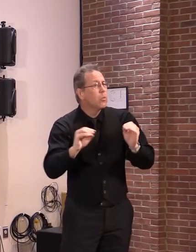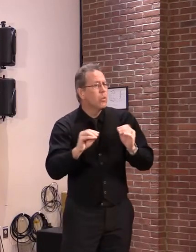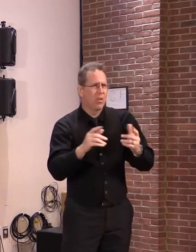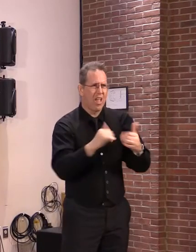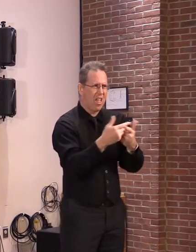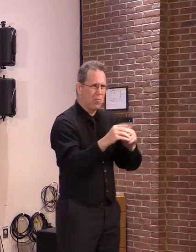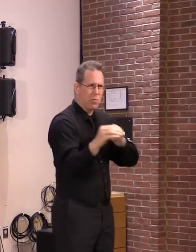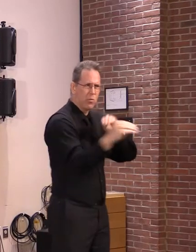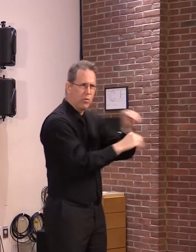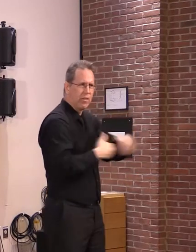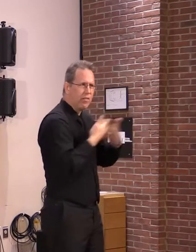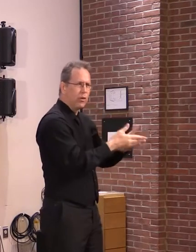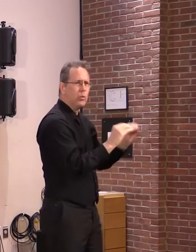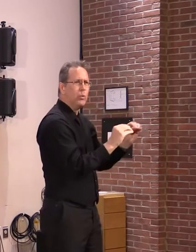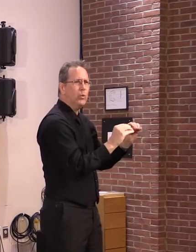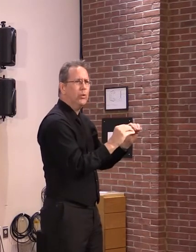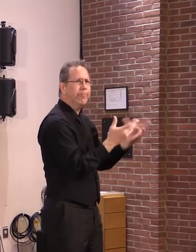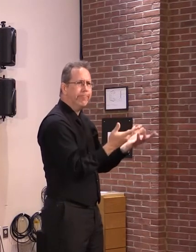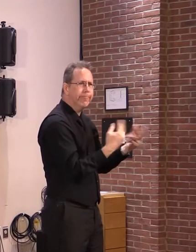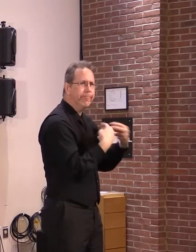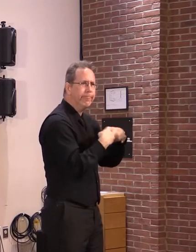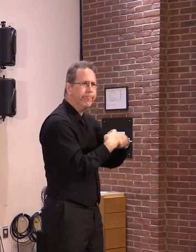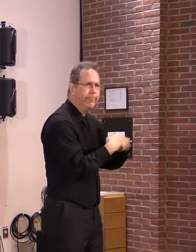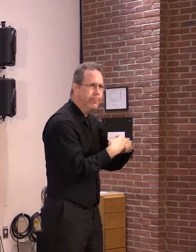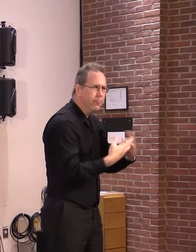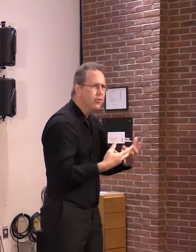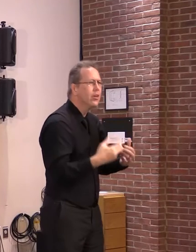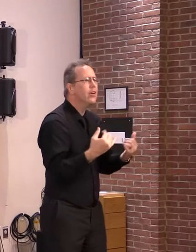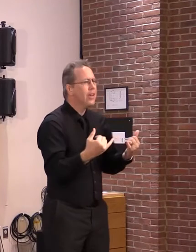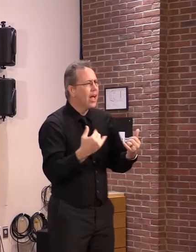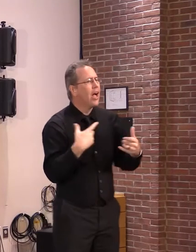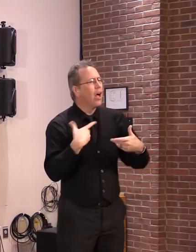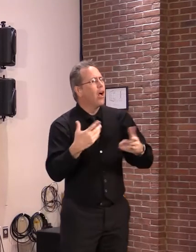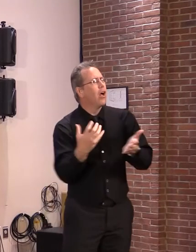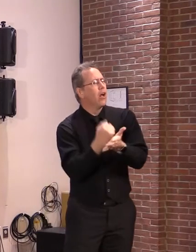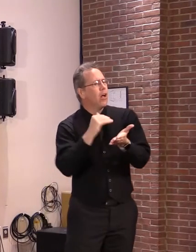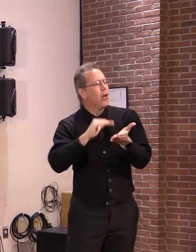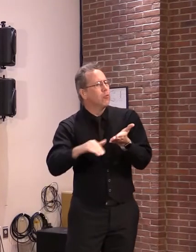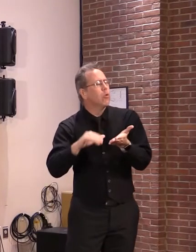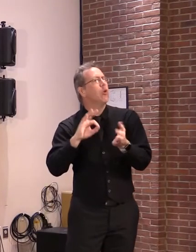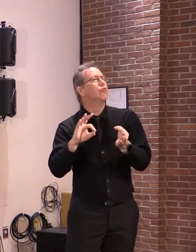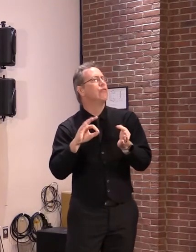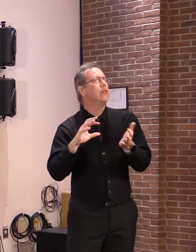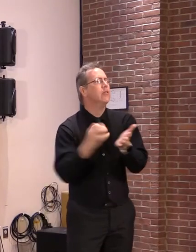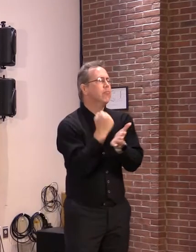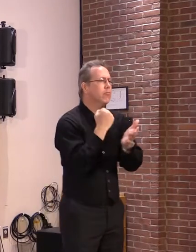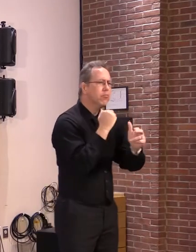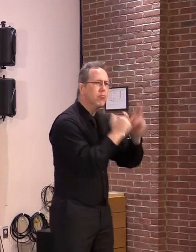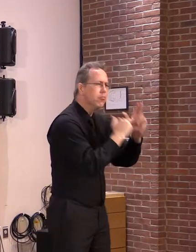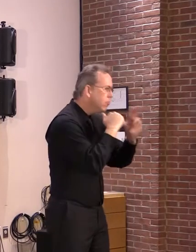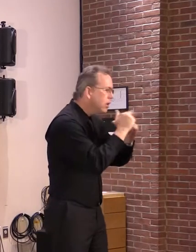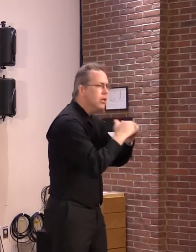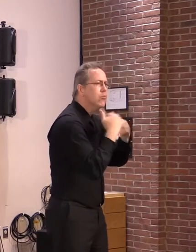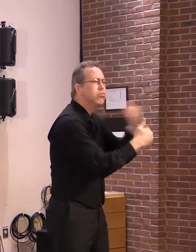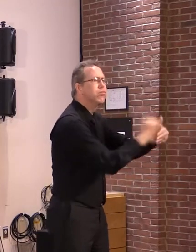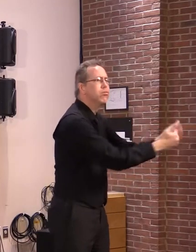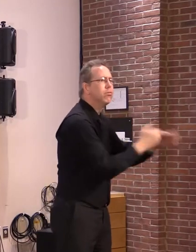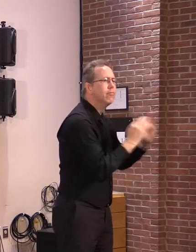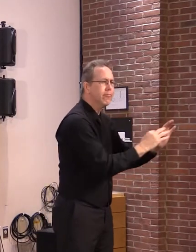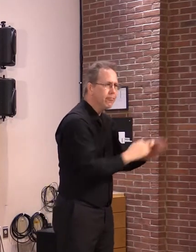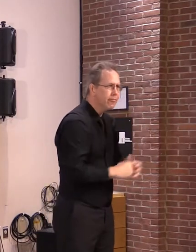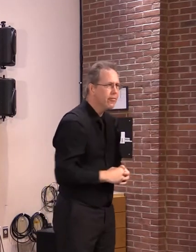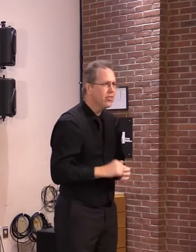given an easier path to build more densely in smart growth locations, we know where these units are being built. We see the benefits.